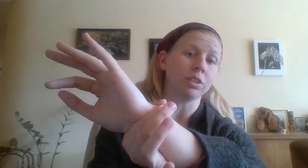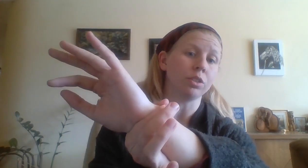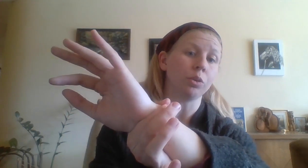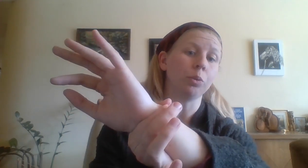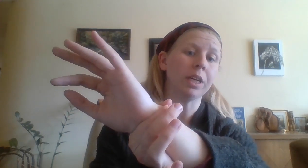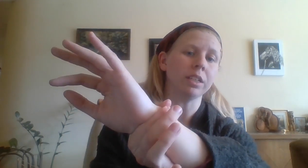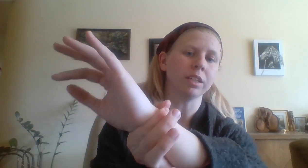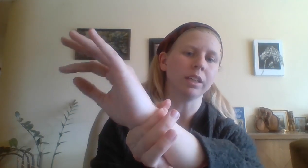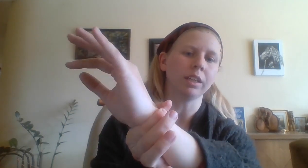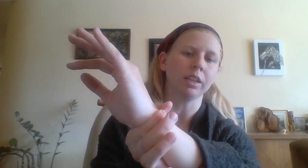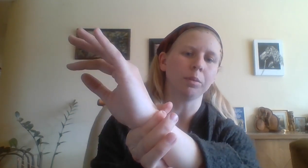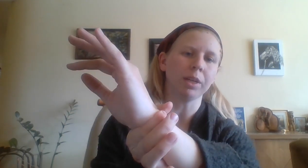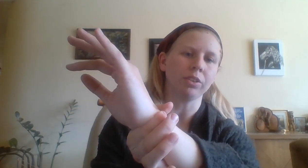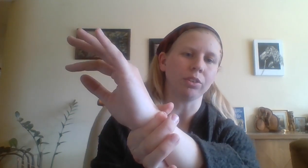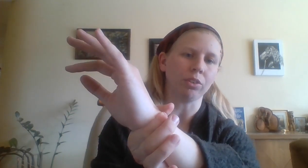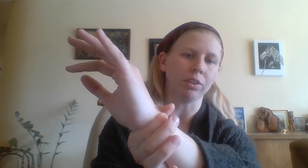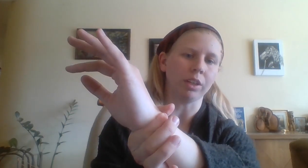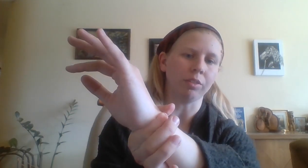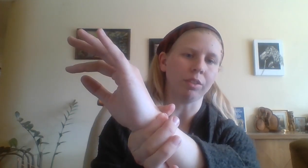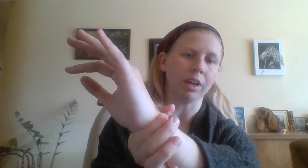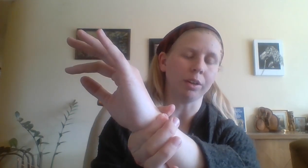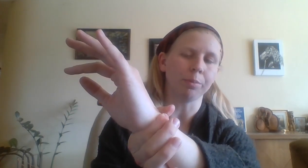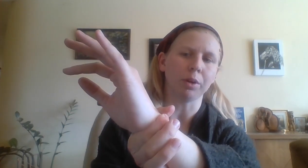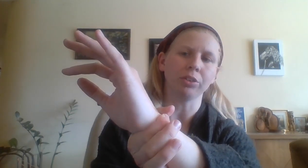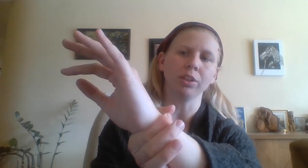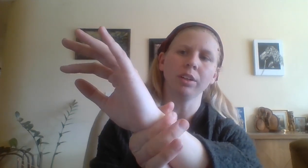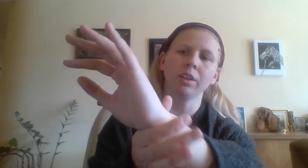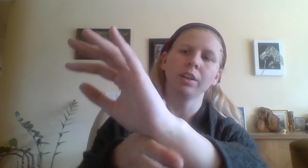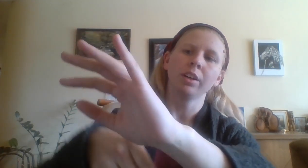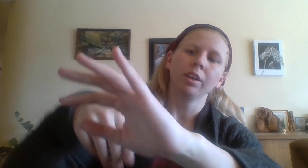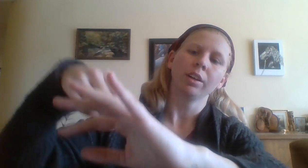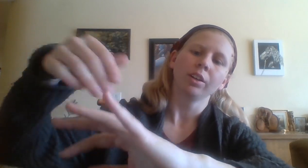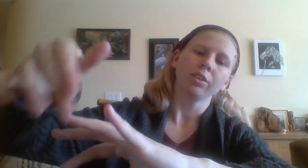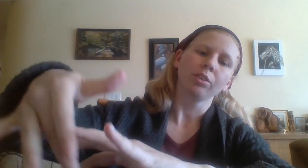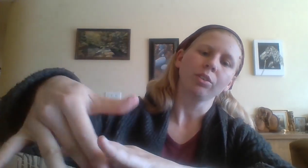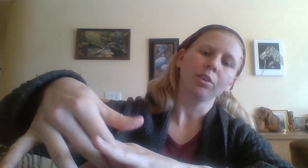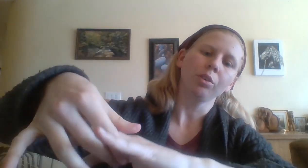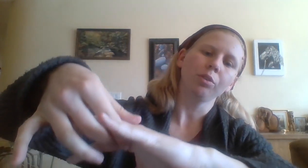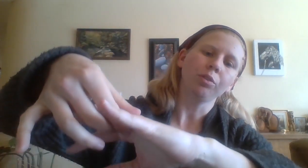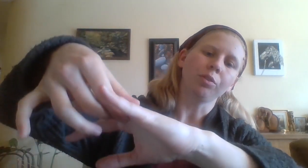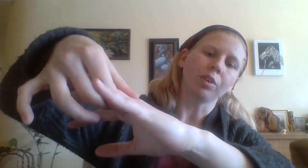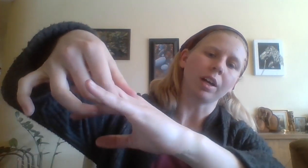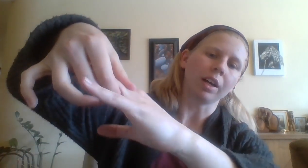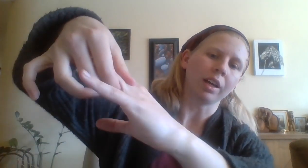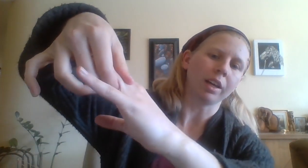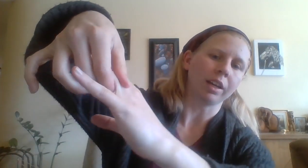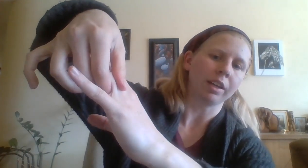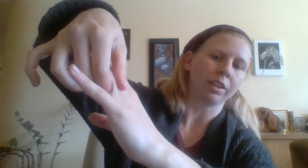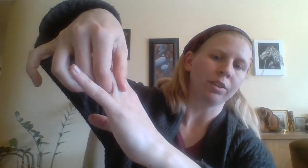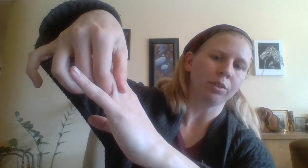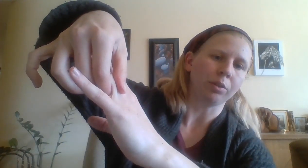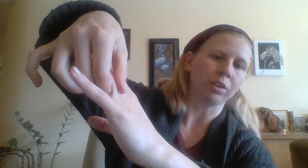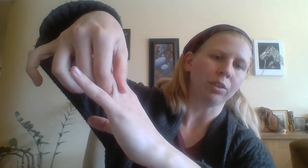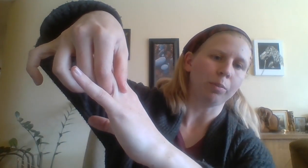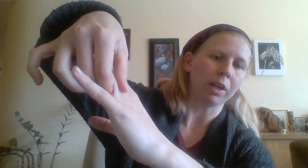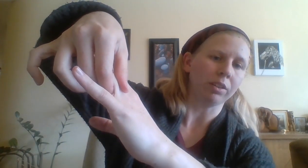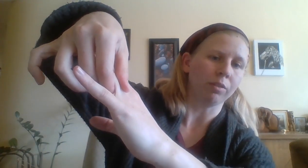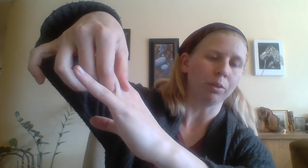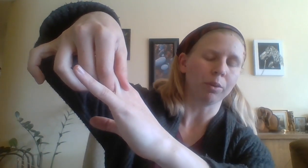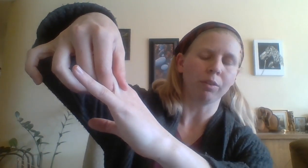squeezing a little bit just to give that compression. So fine, squeeze the base of the ring